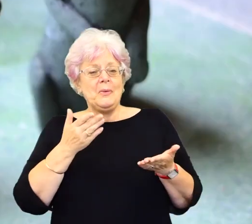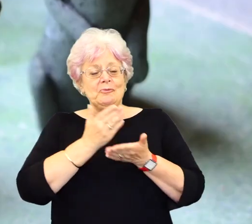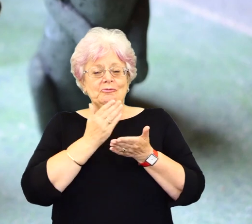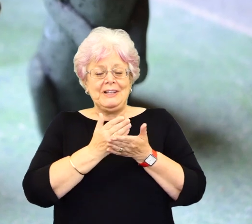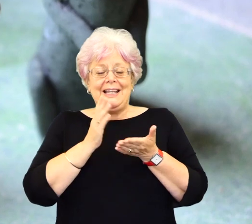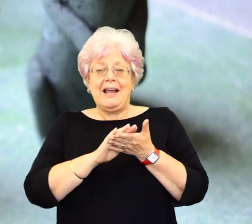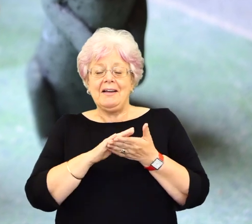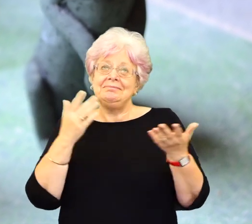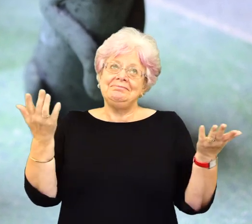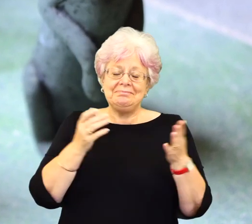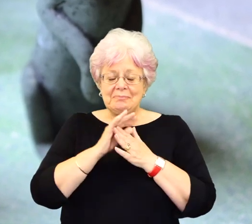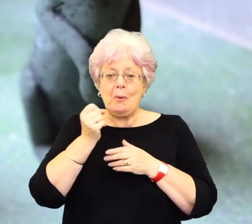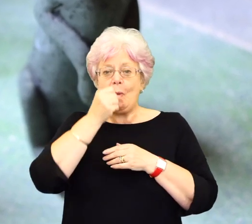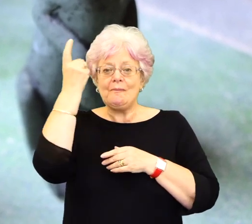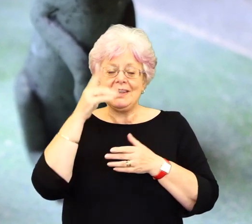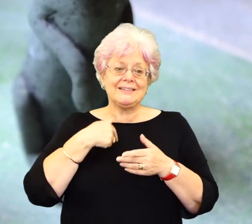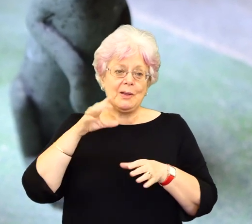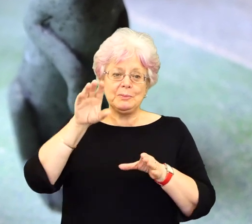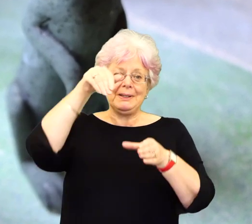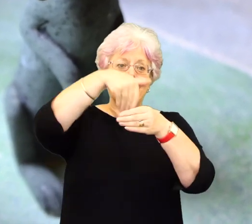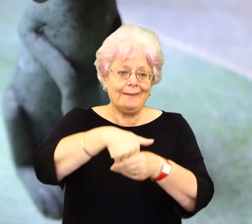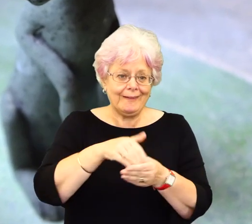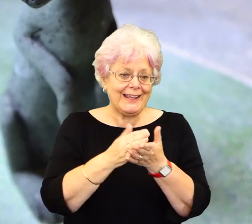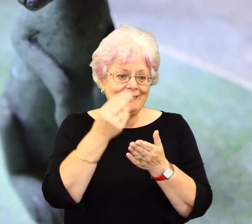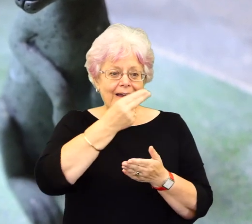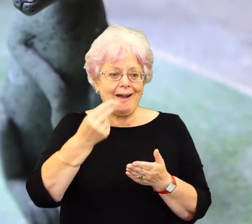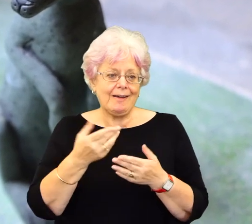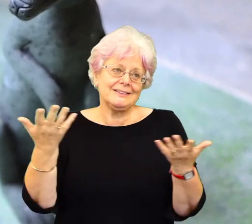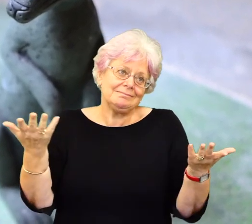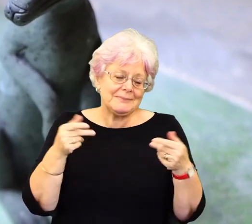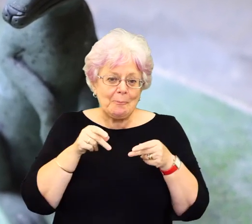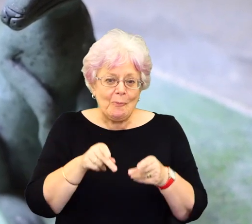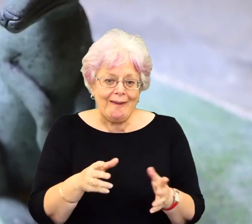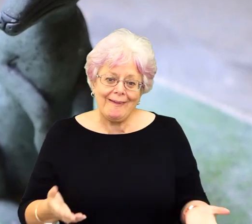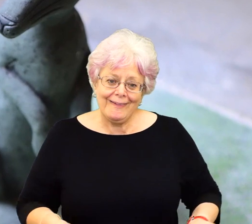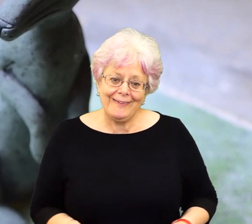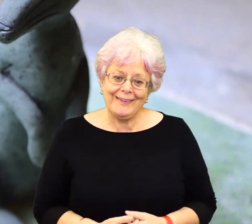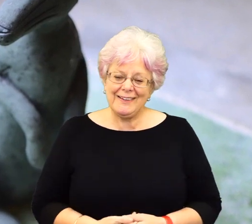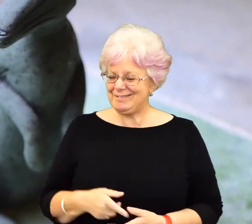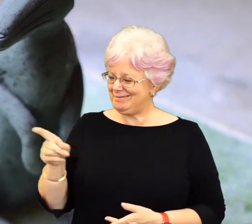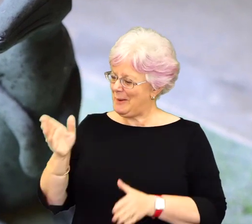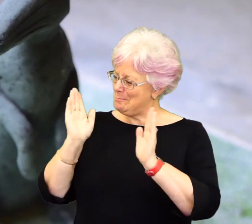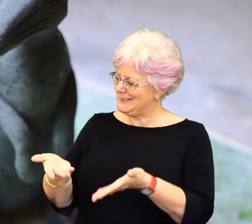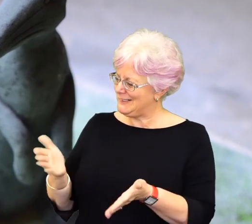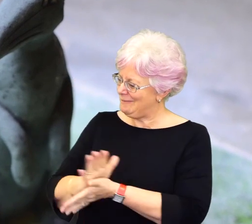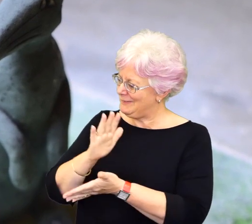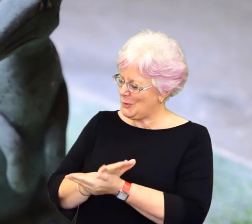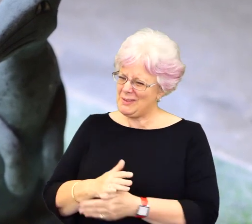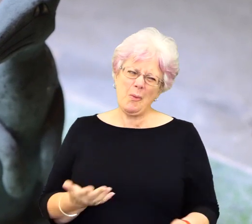almost a bit inevitable that some of us children would end up doing art. But obviously something you always enjoyed.